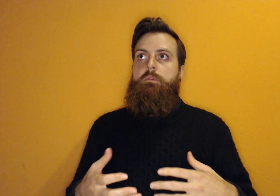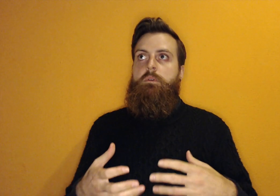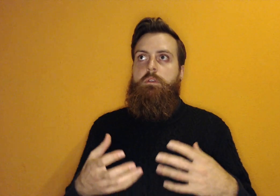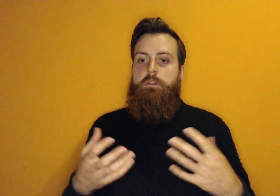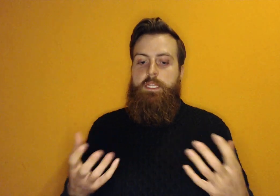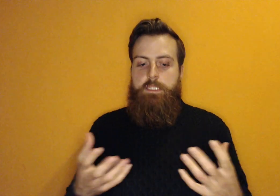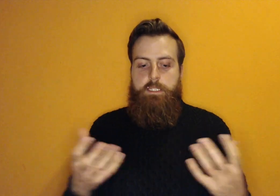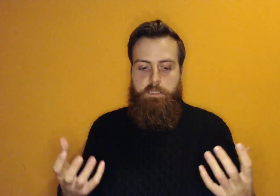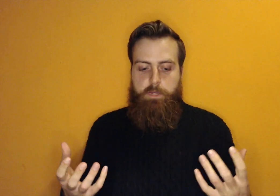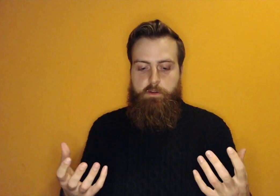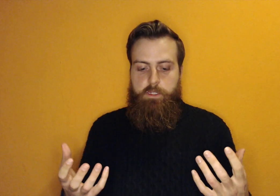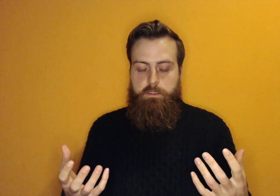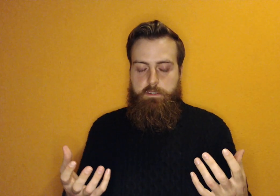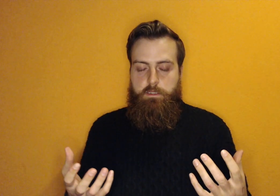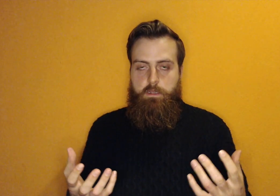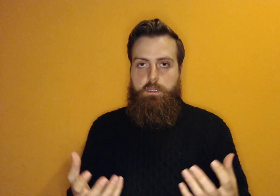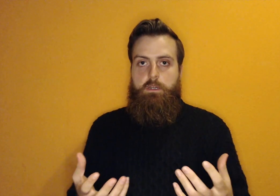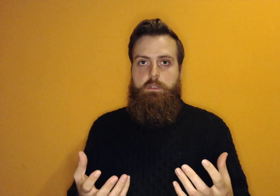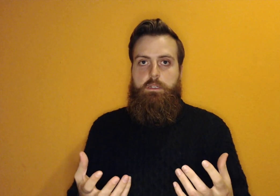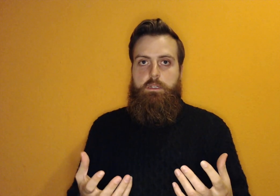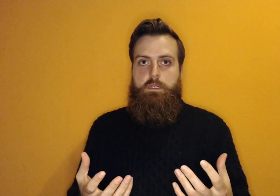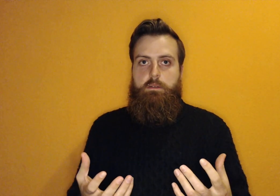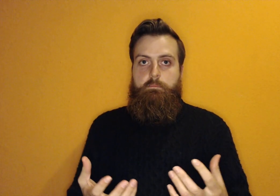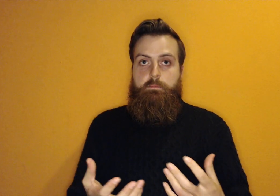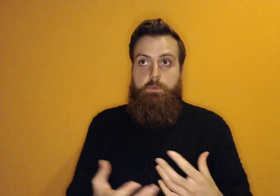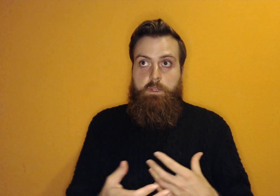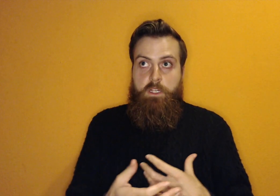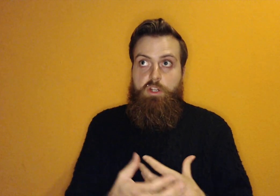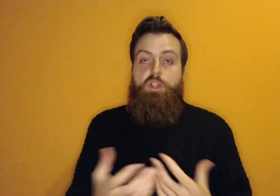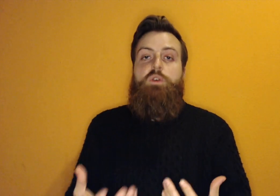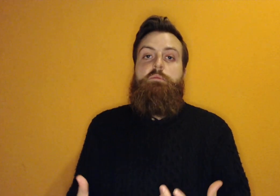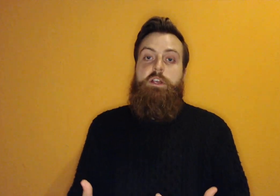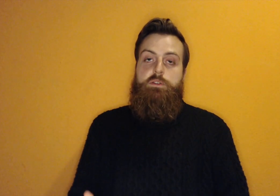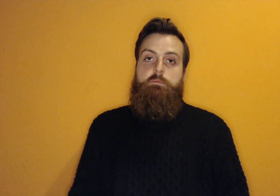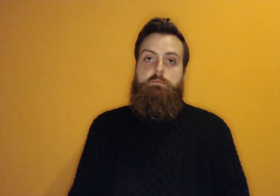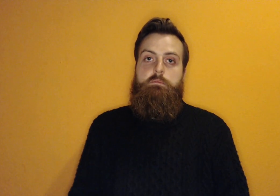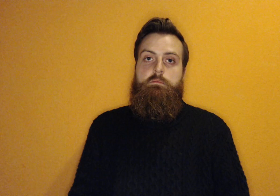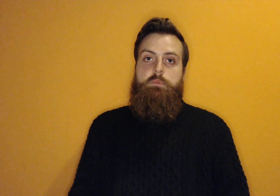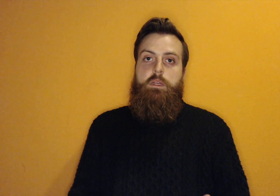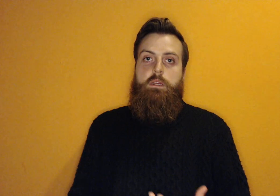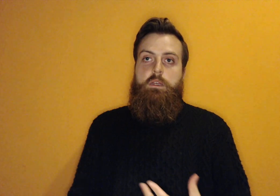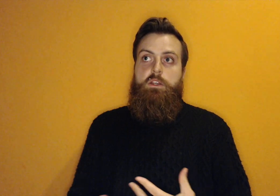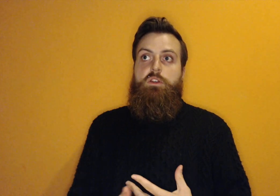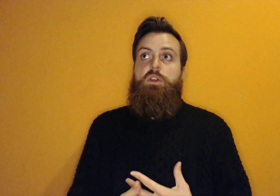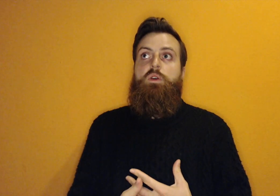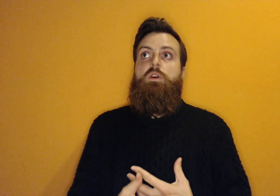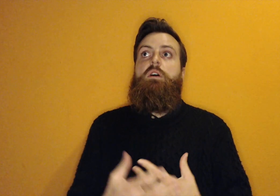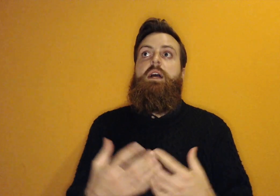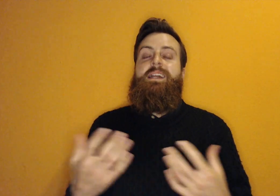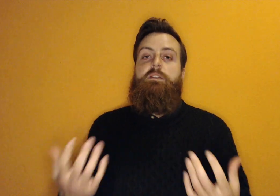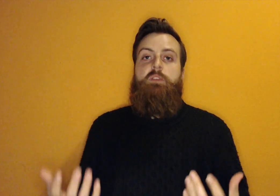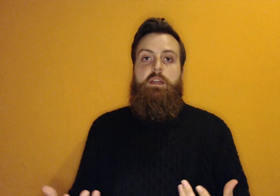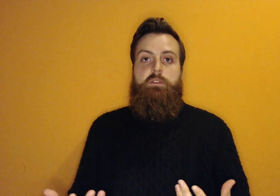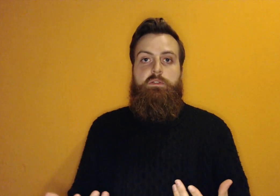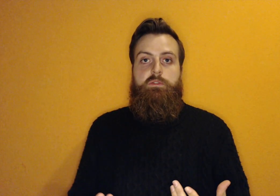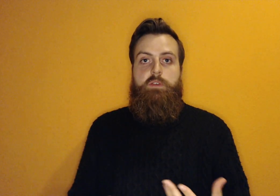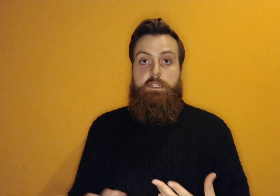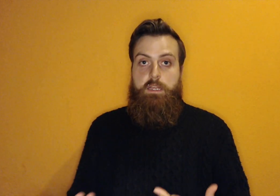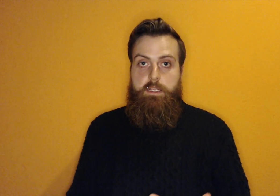This is the experience that can cure depression, can cure end of life anxiety,